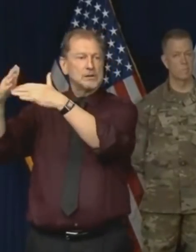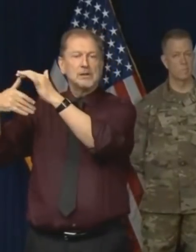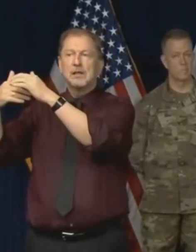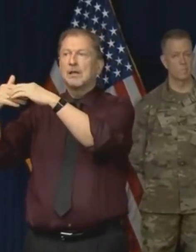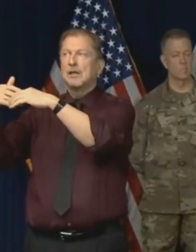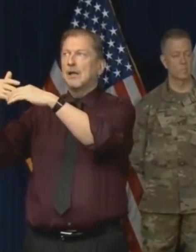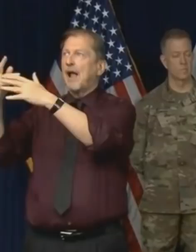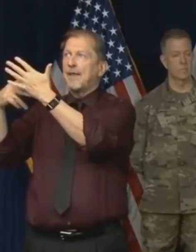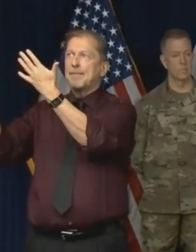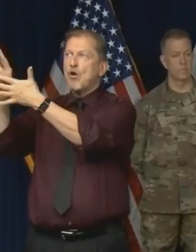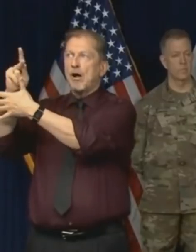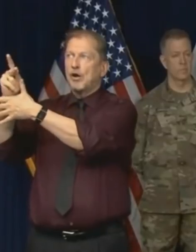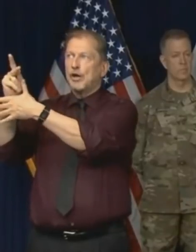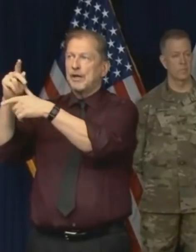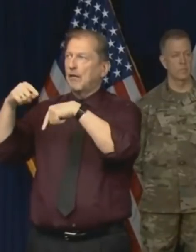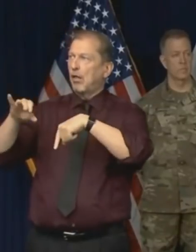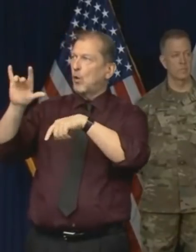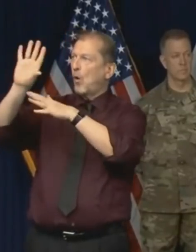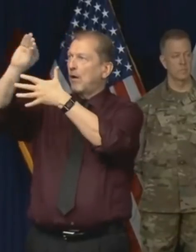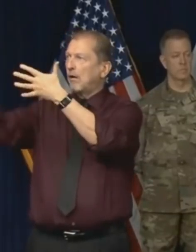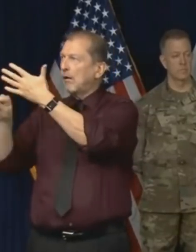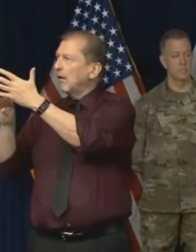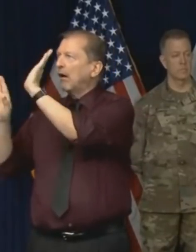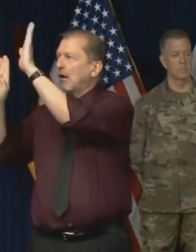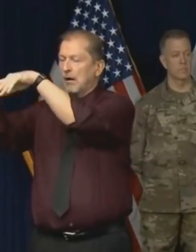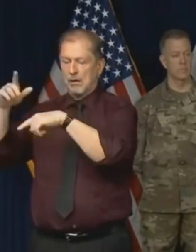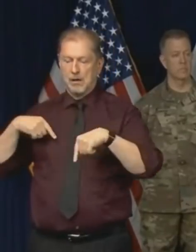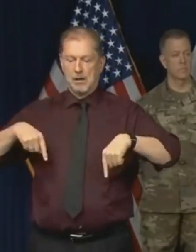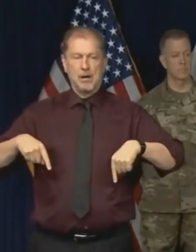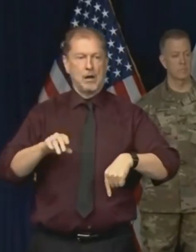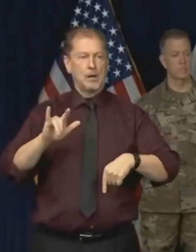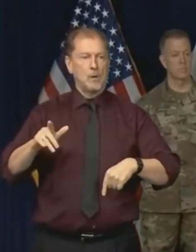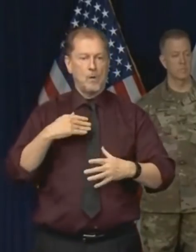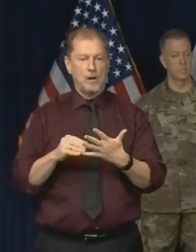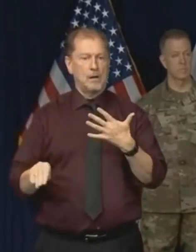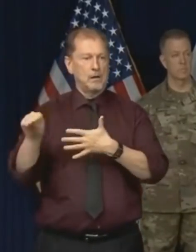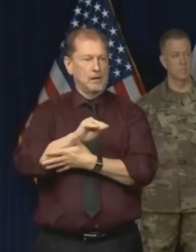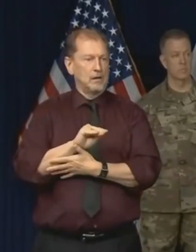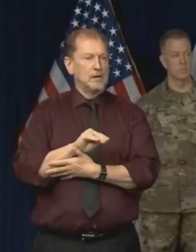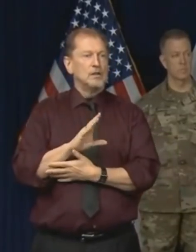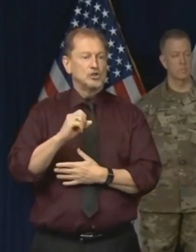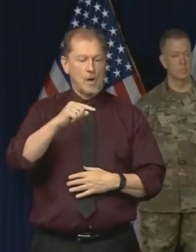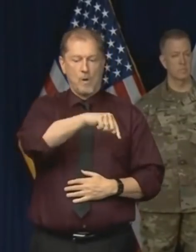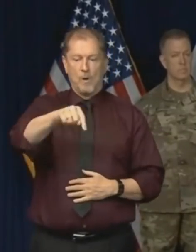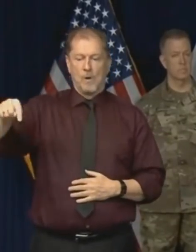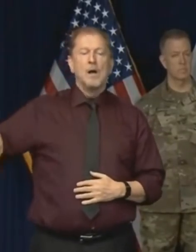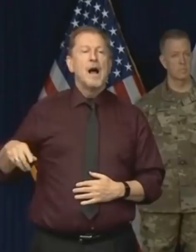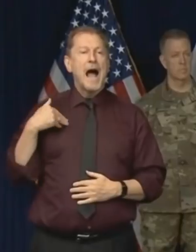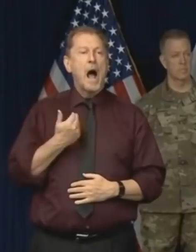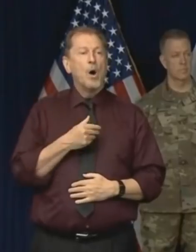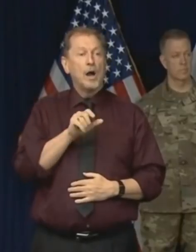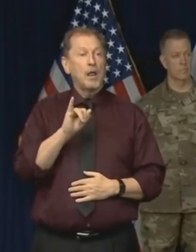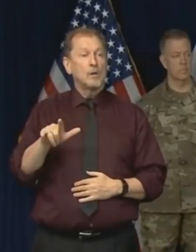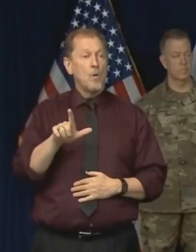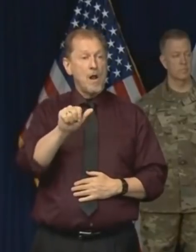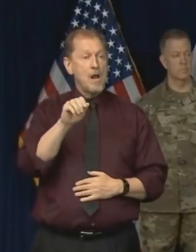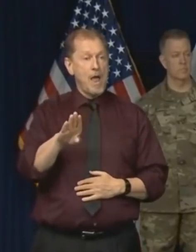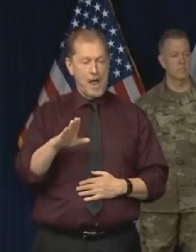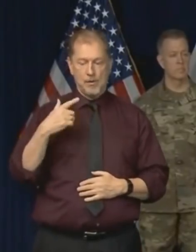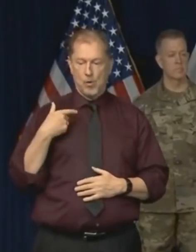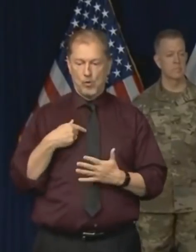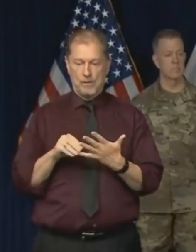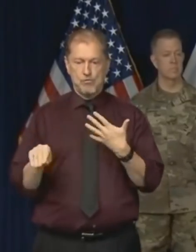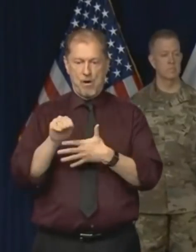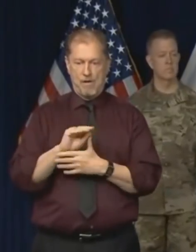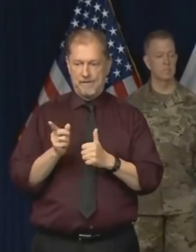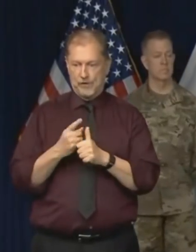the prioritization of that processing. You know, the people of the state of Illinois deserve to get answers as quickly as possible on their tests. And